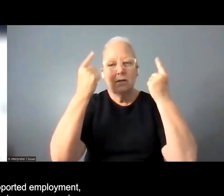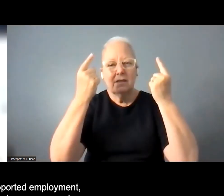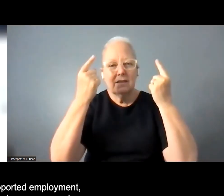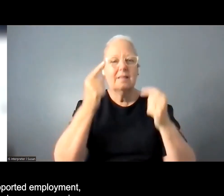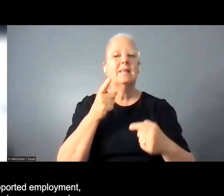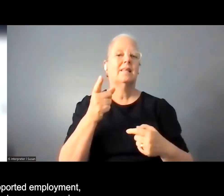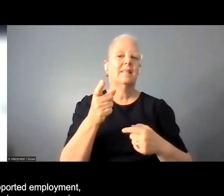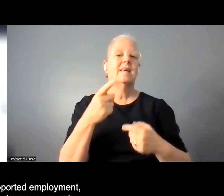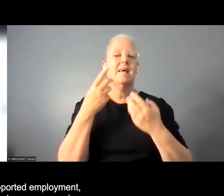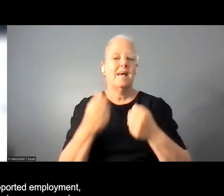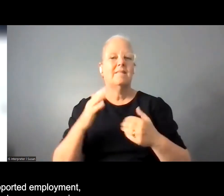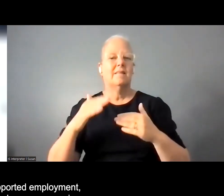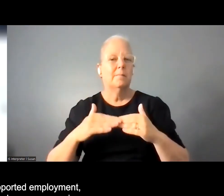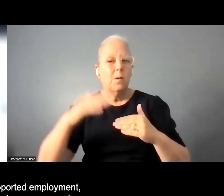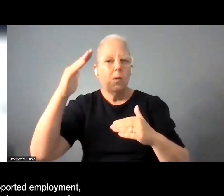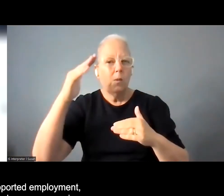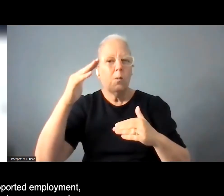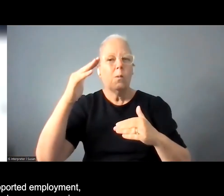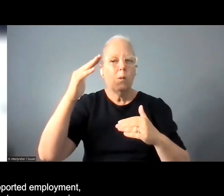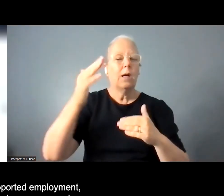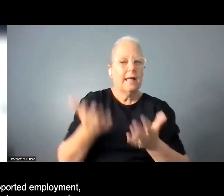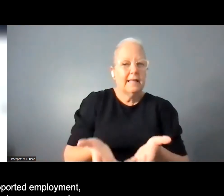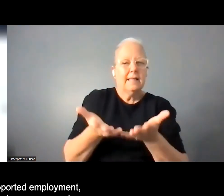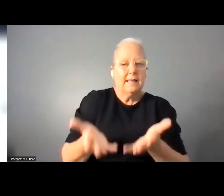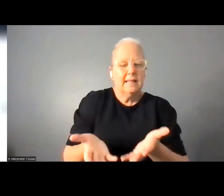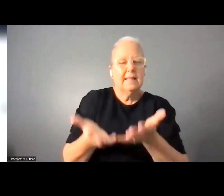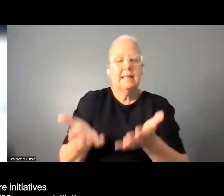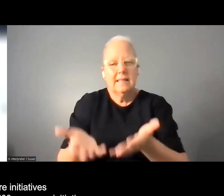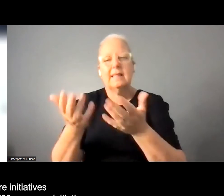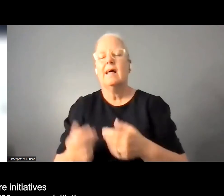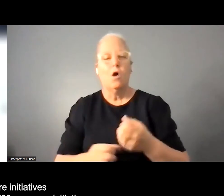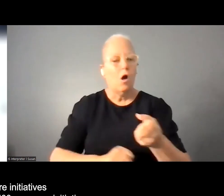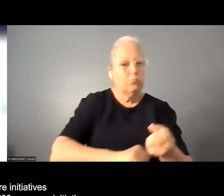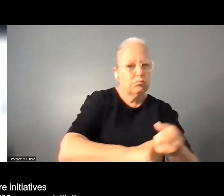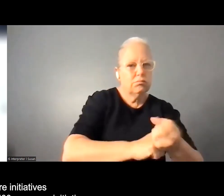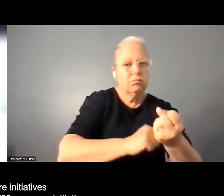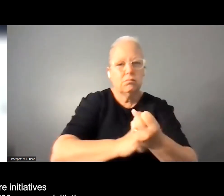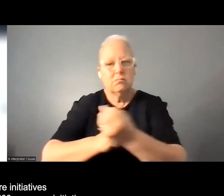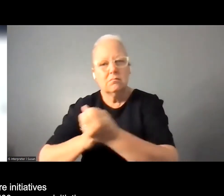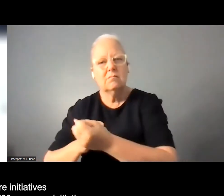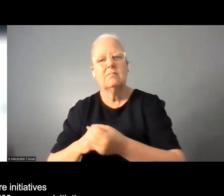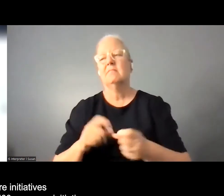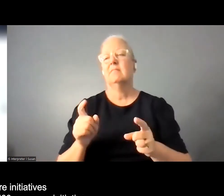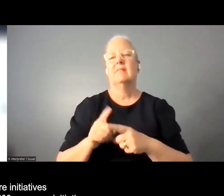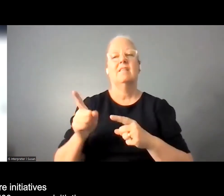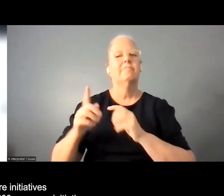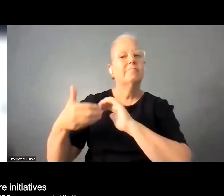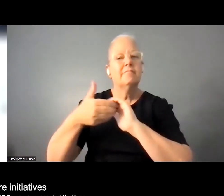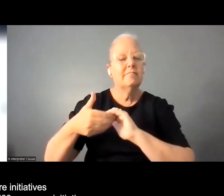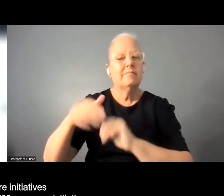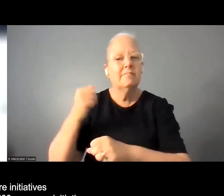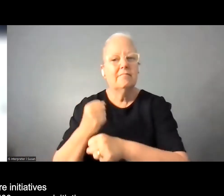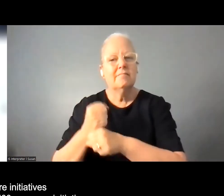so sensitizing employers companies there are initiatives like the valuable 500